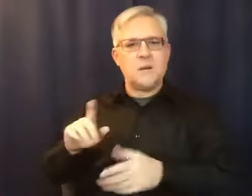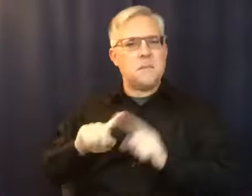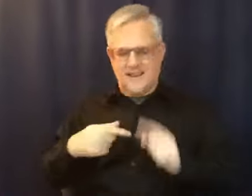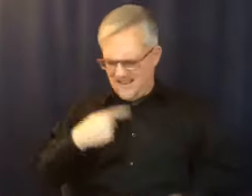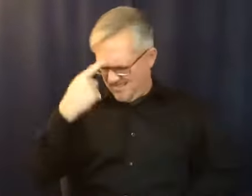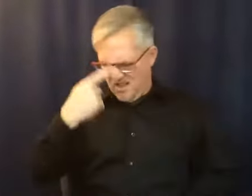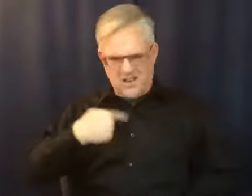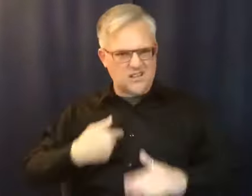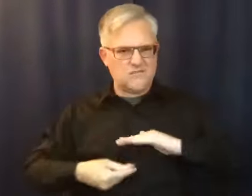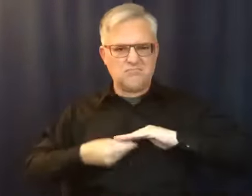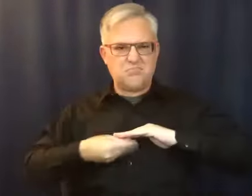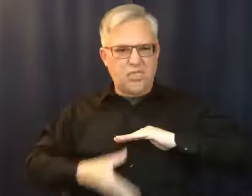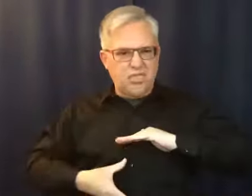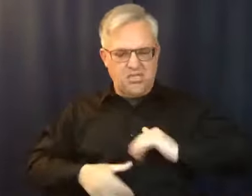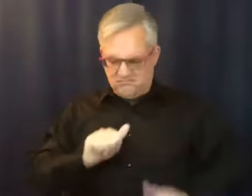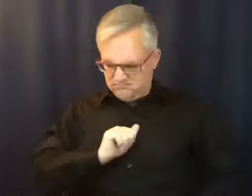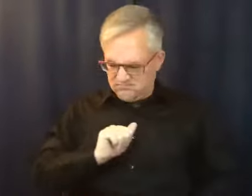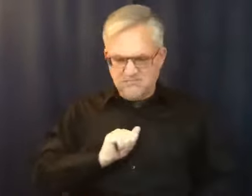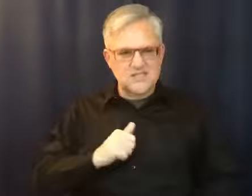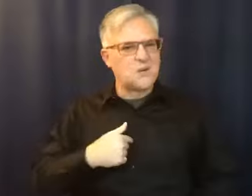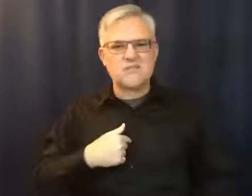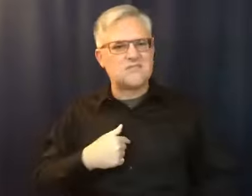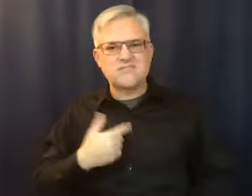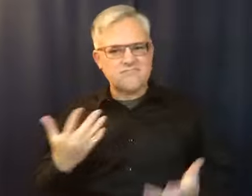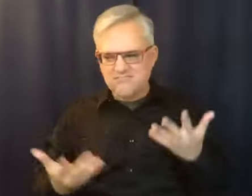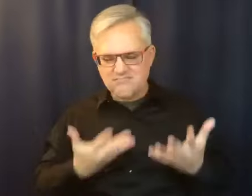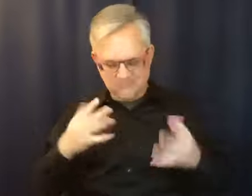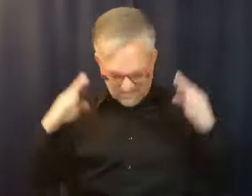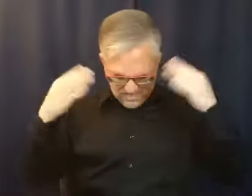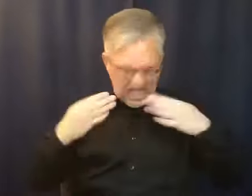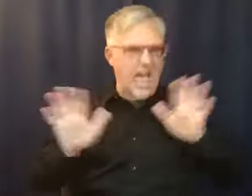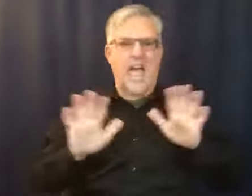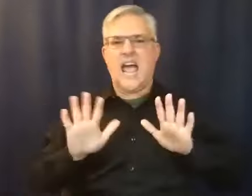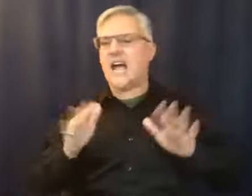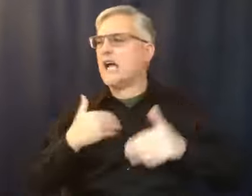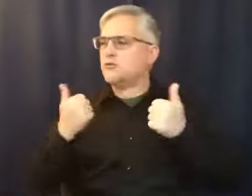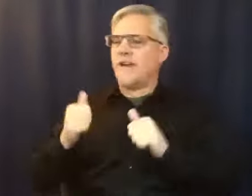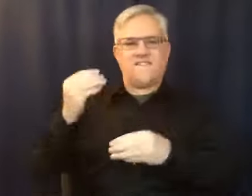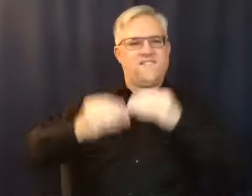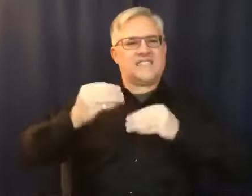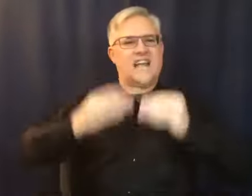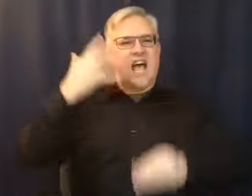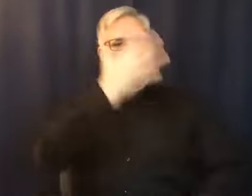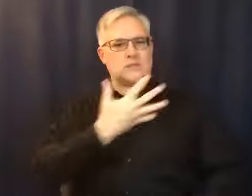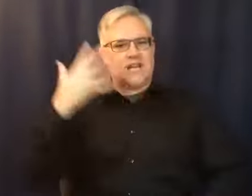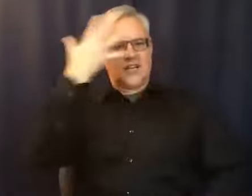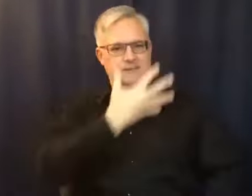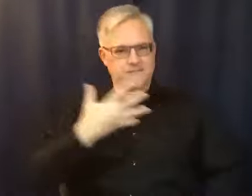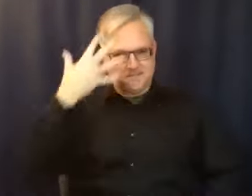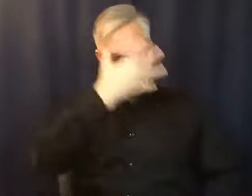yourself up. And so I was always trying to must be some way that I could fix the outside again. And then I remembered though, when